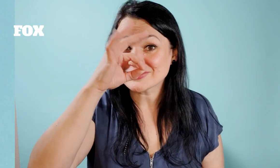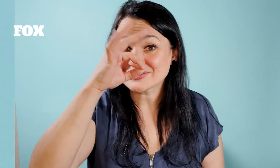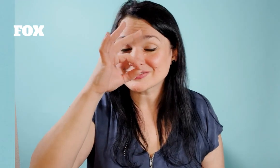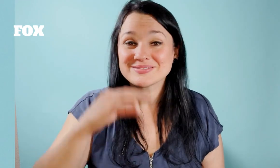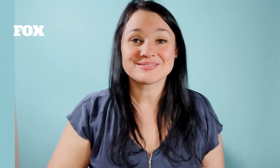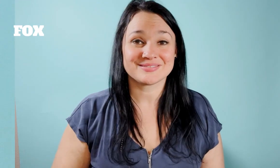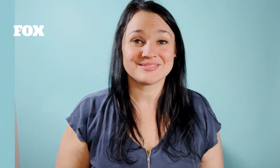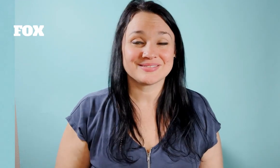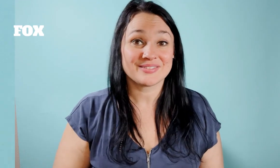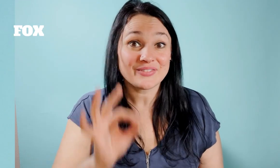fox fox